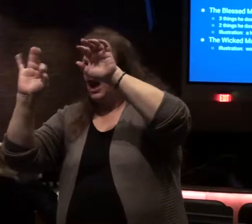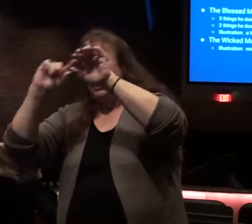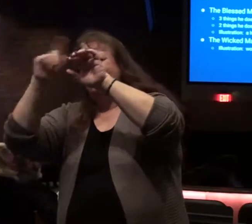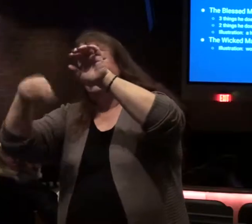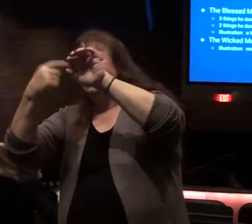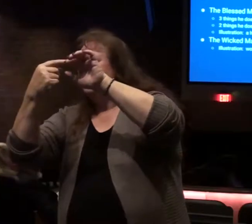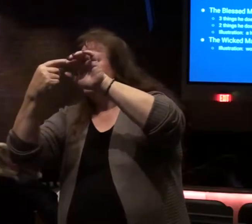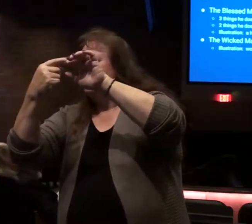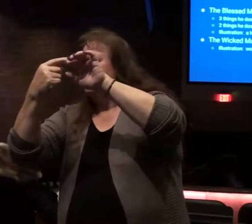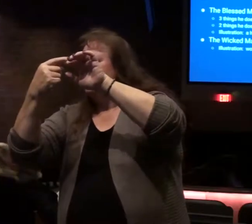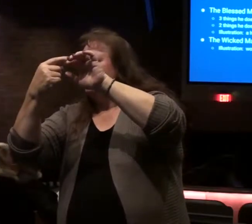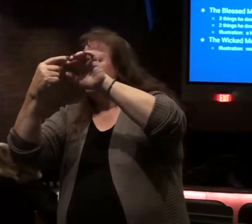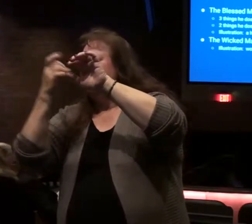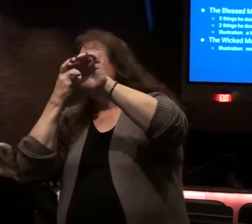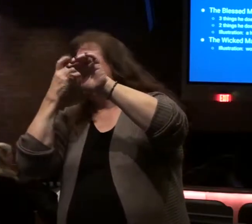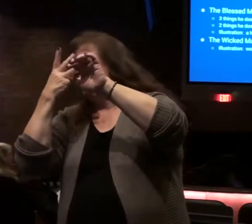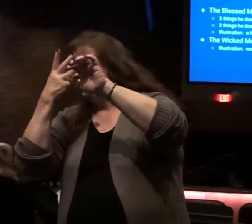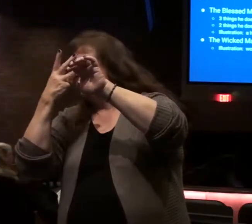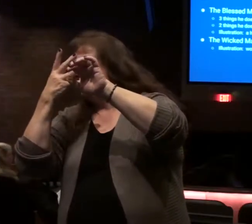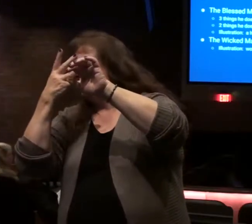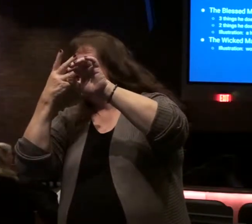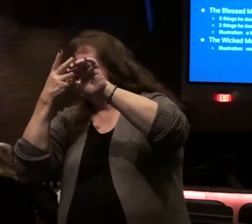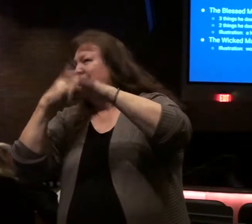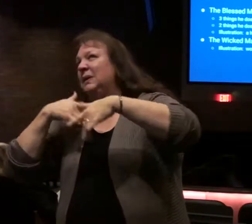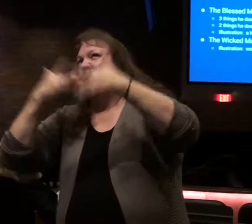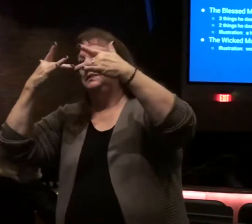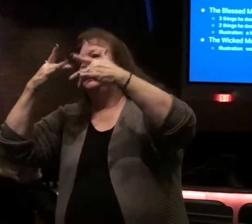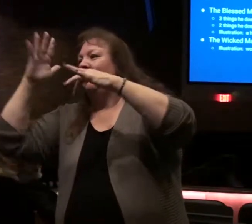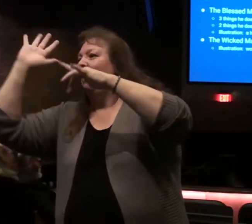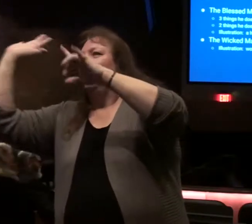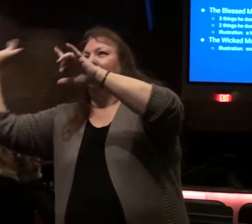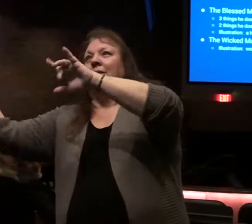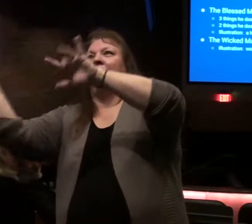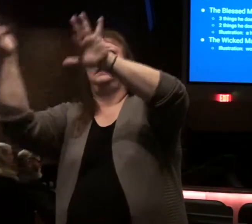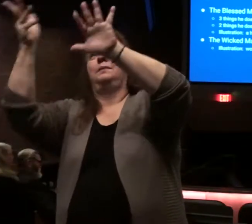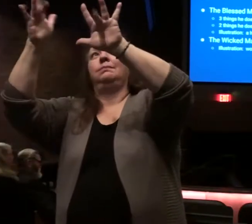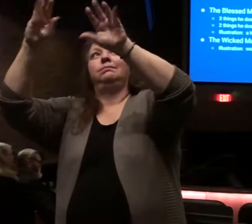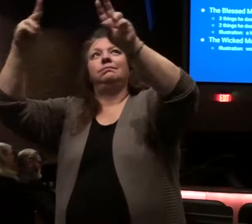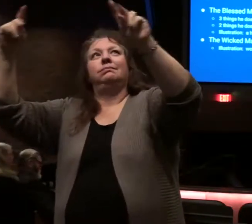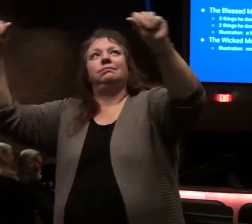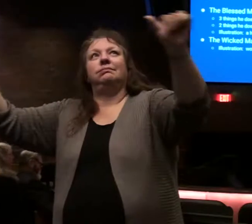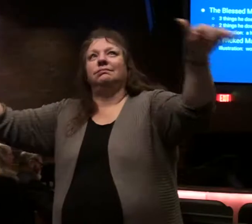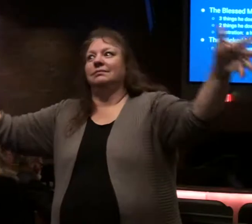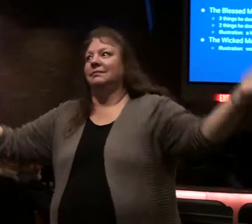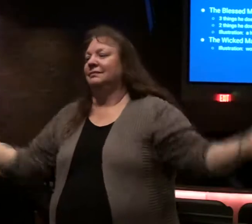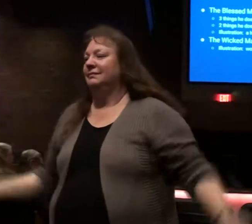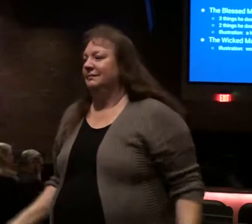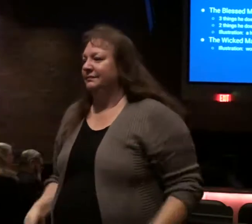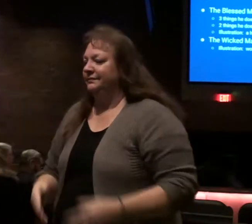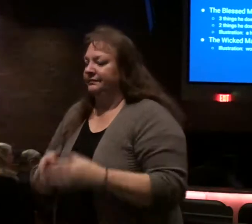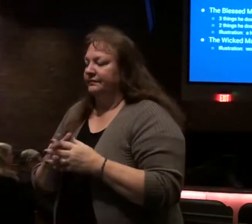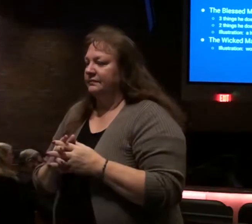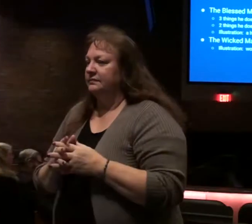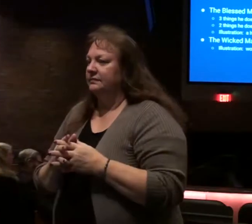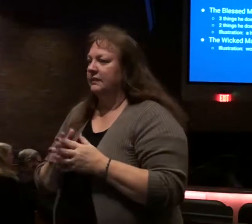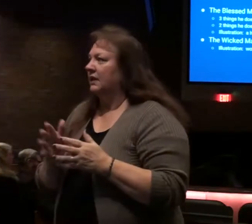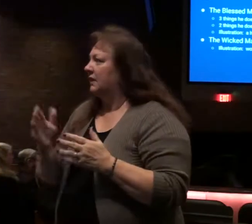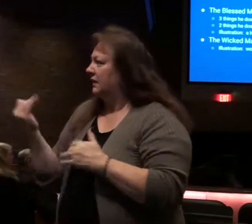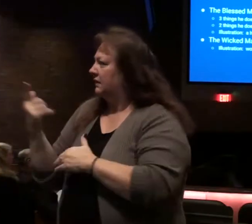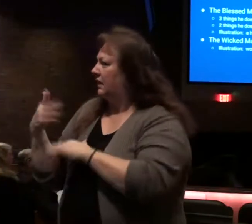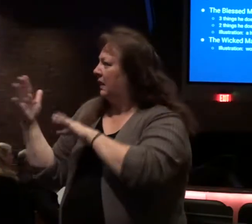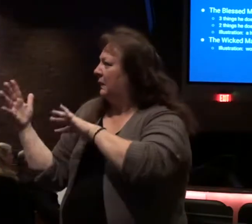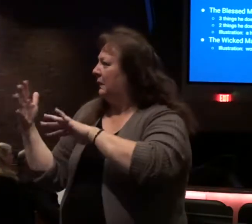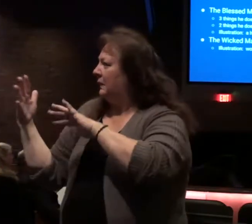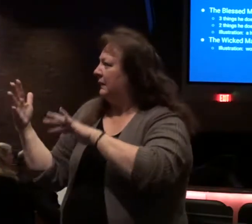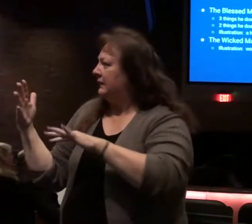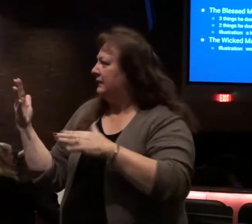outside garbage really lighter and the wind would come and blow it away we had windy day that's